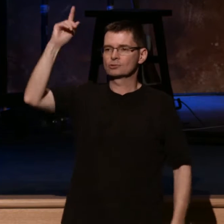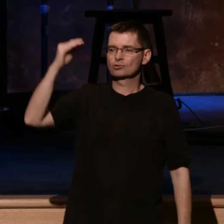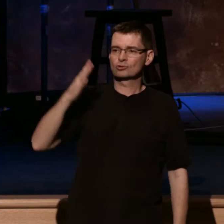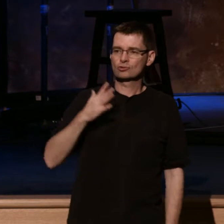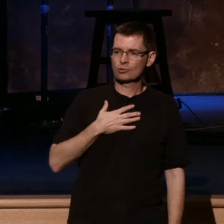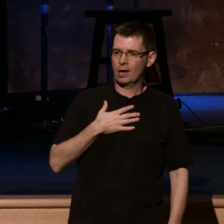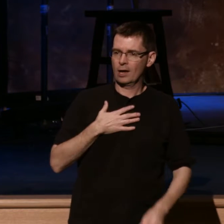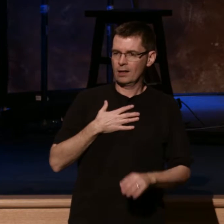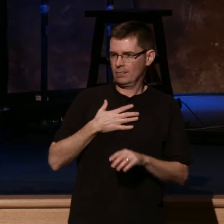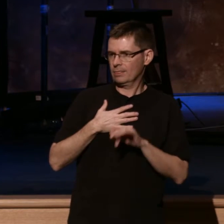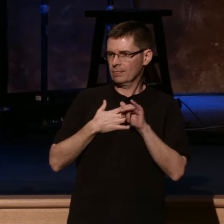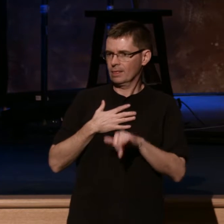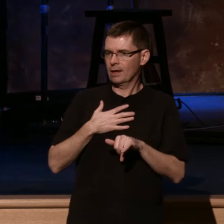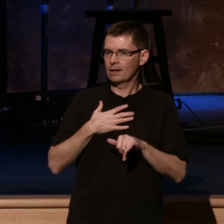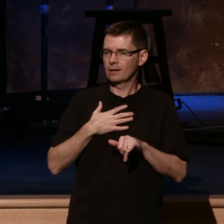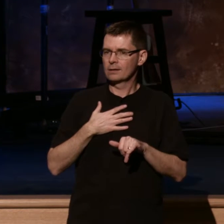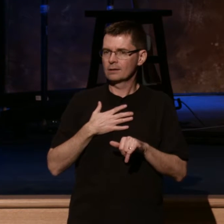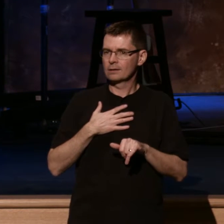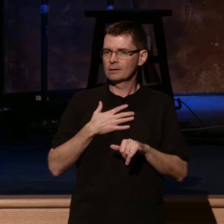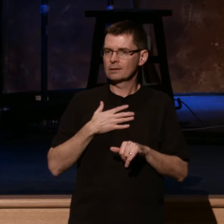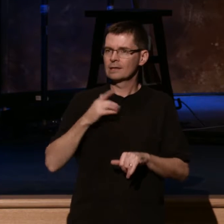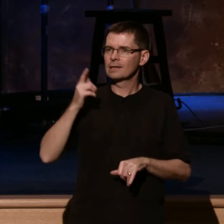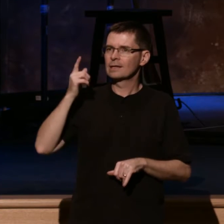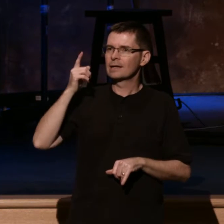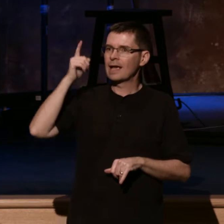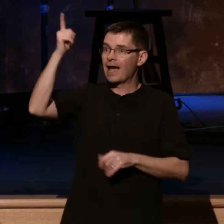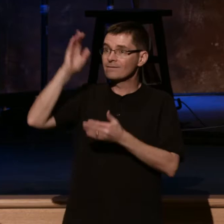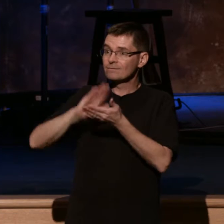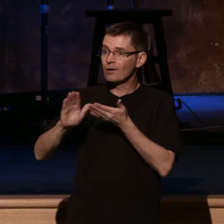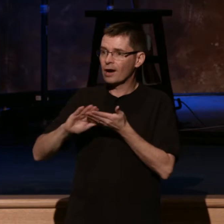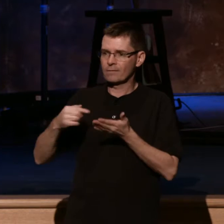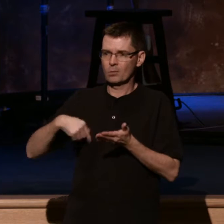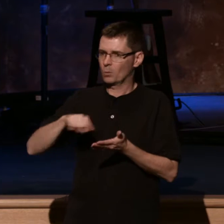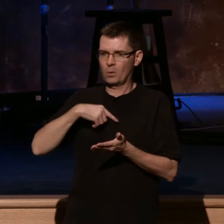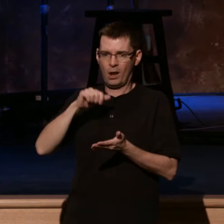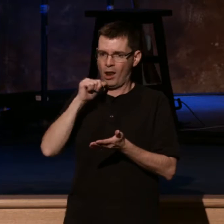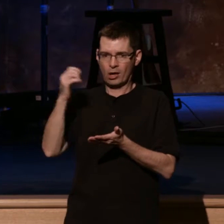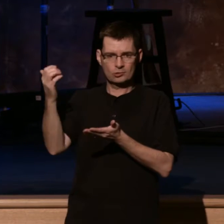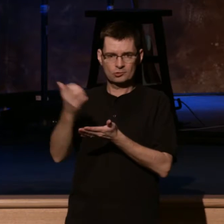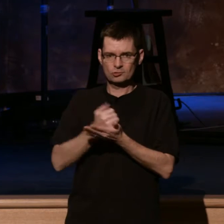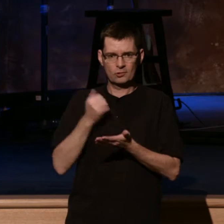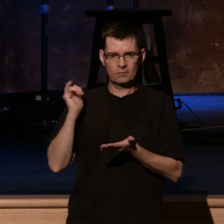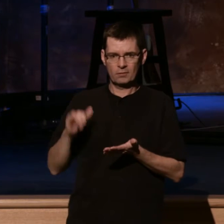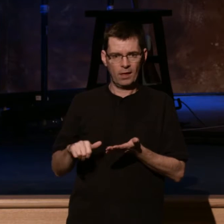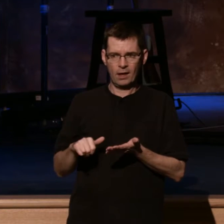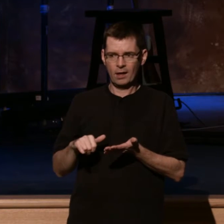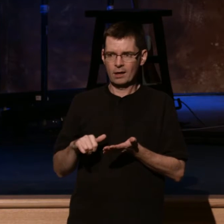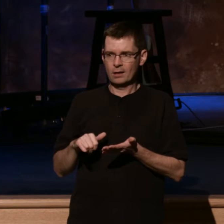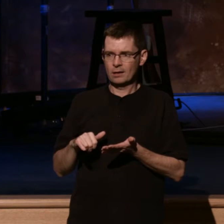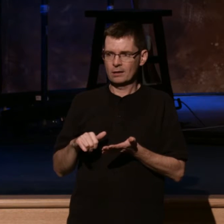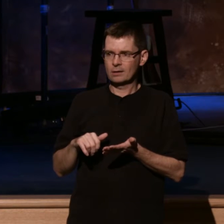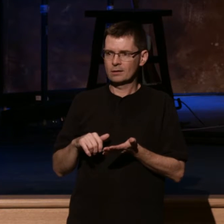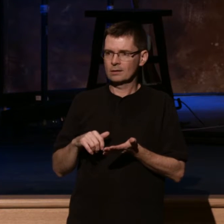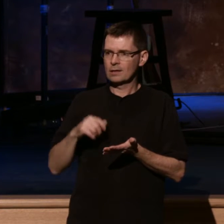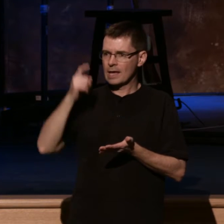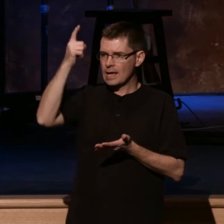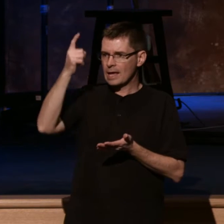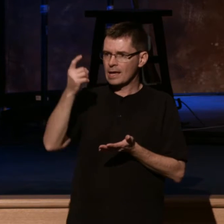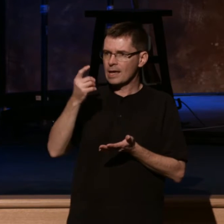don't deserve. God's restoration, taking those things that are useless and broken and giving them new usefulness for him. Forgiveness,